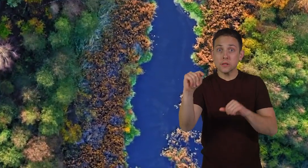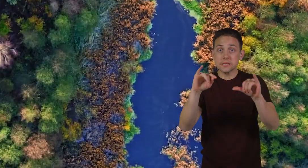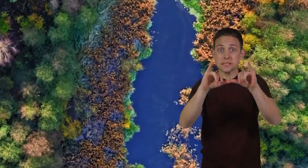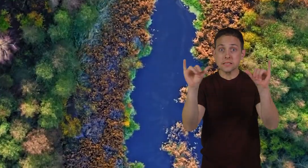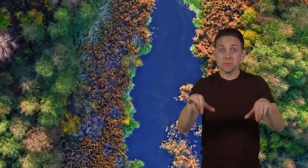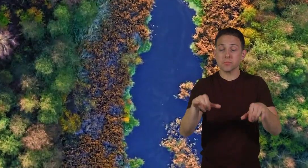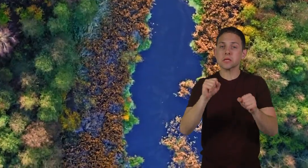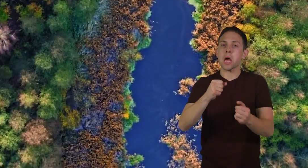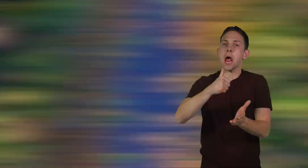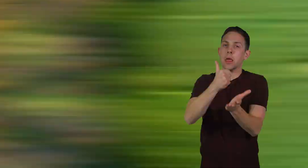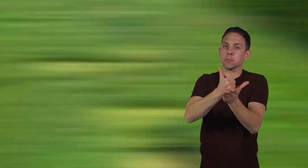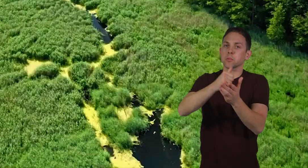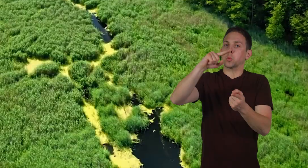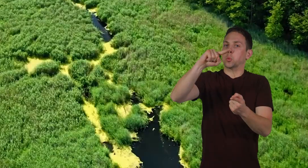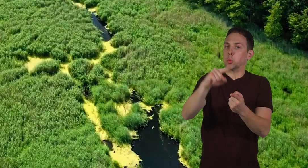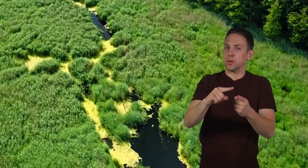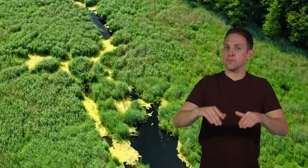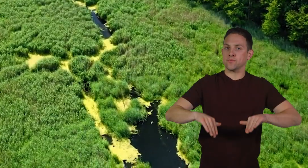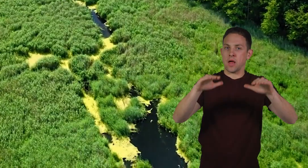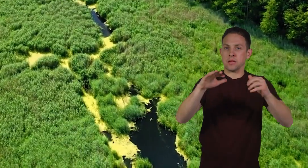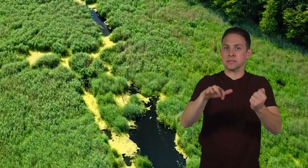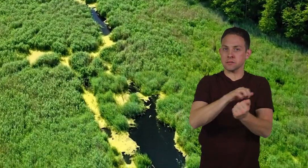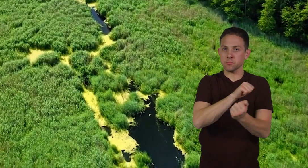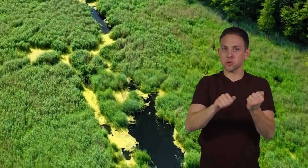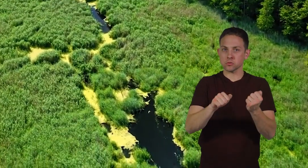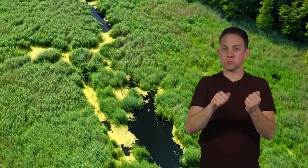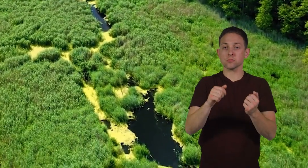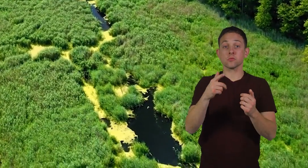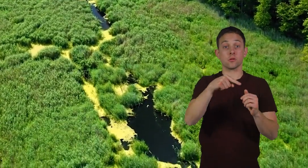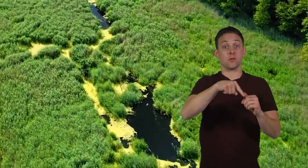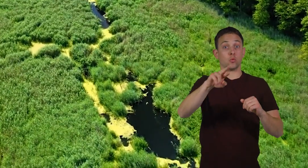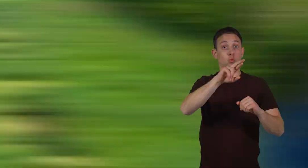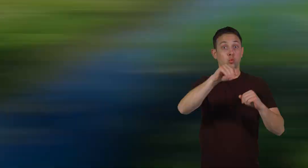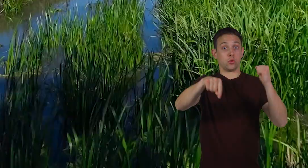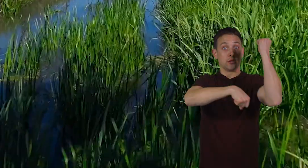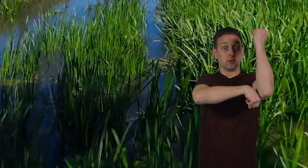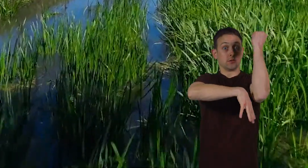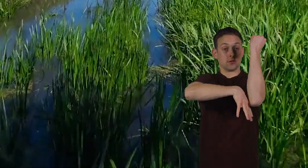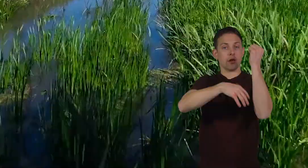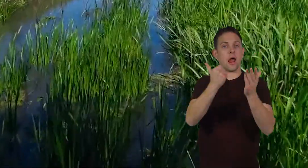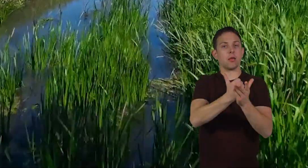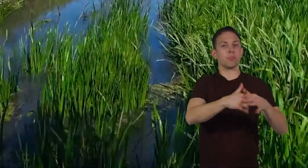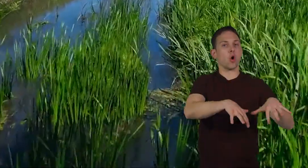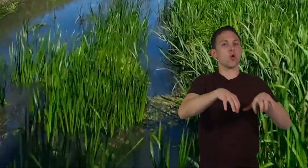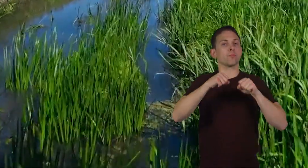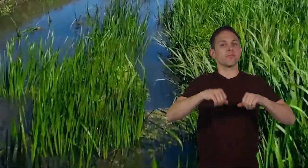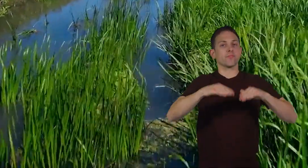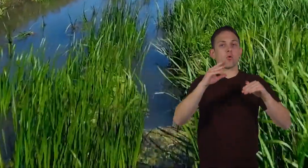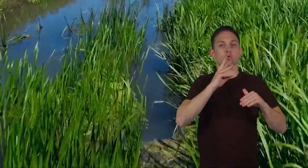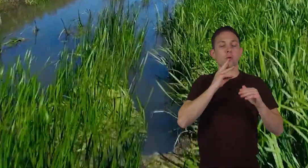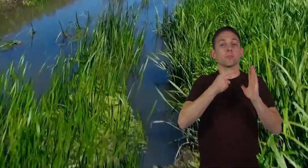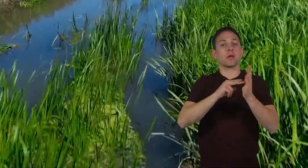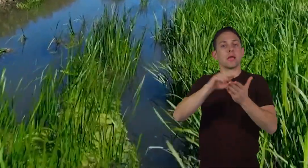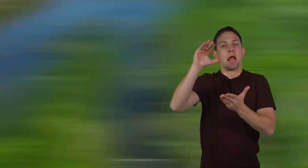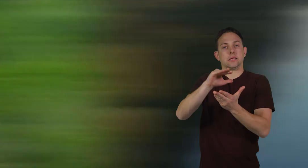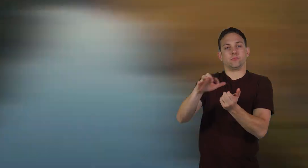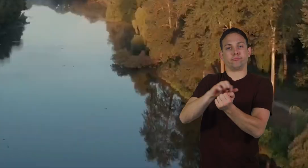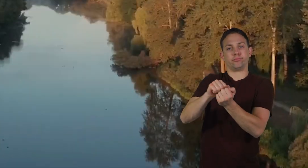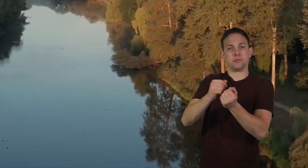can help minimize flood damage. These roots help soak up flood water, making it less destructive to the